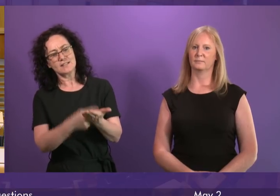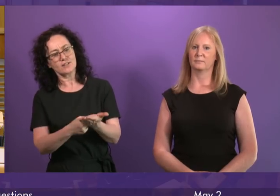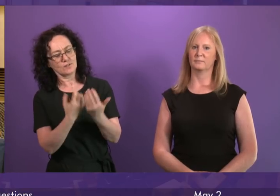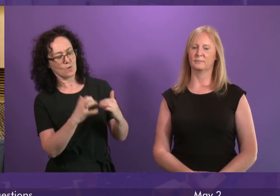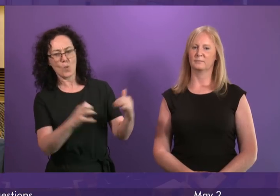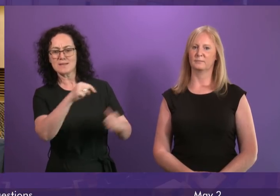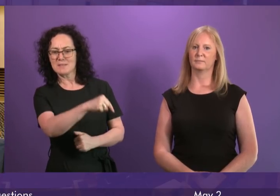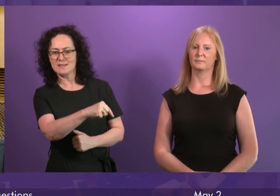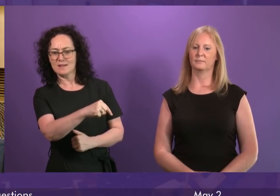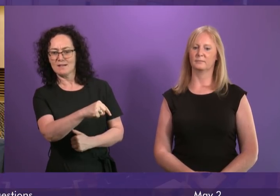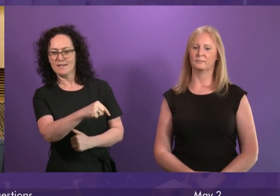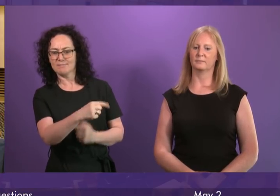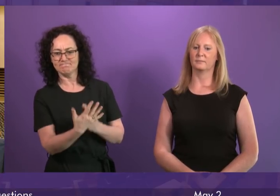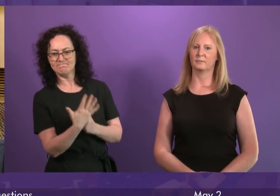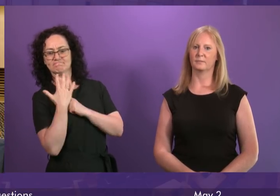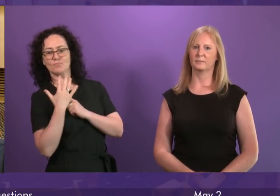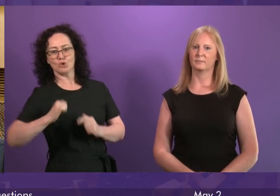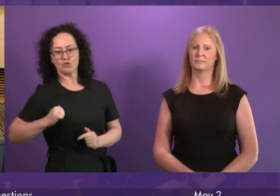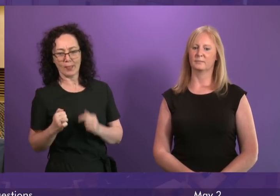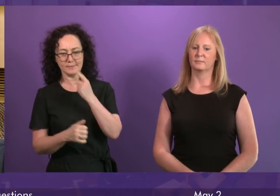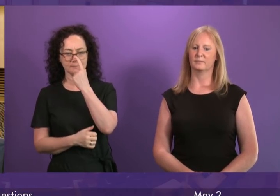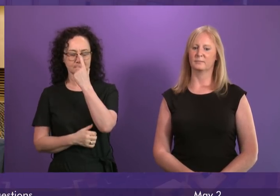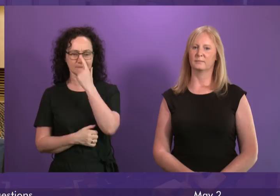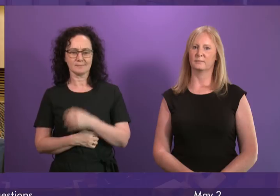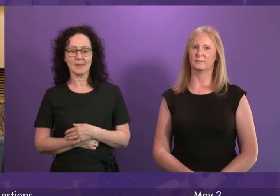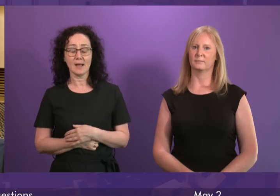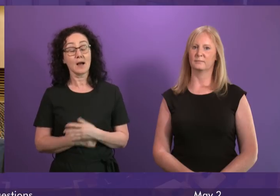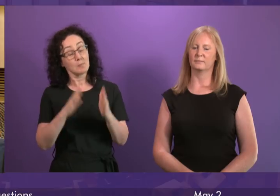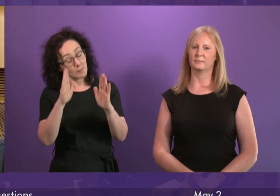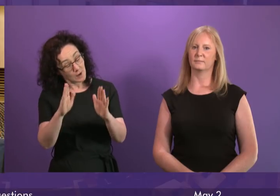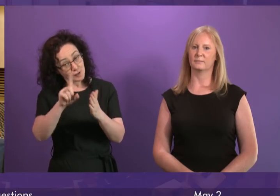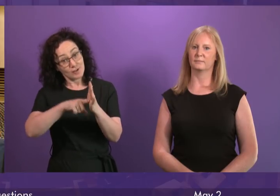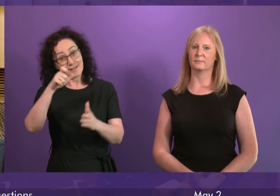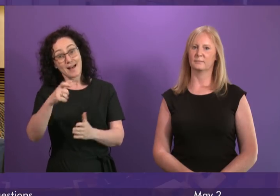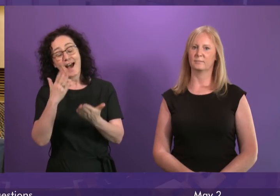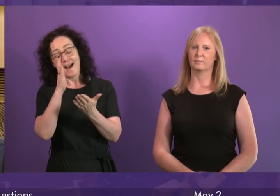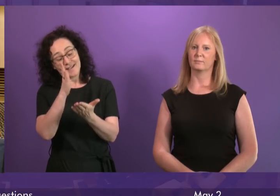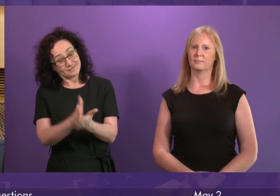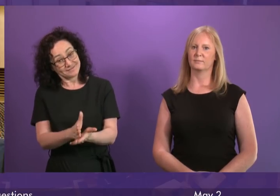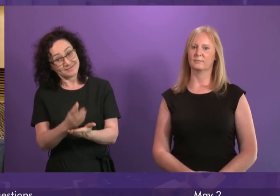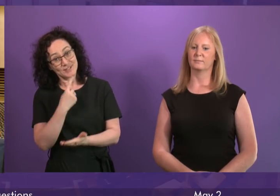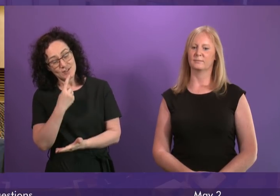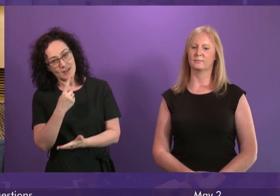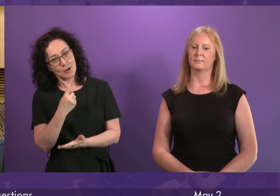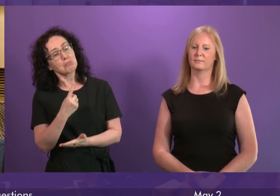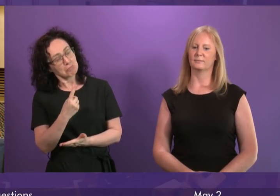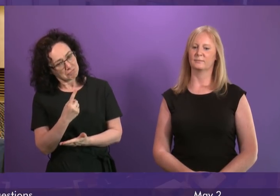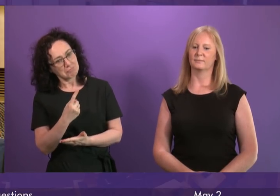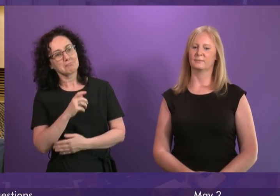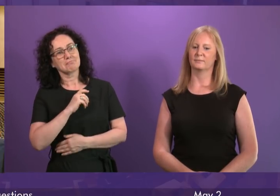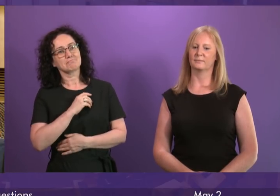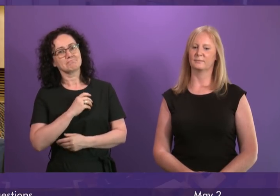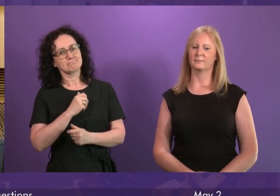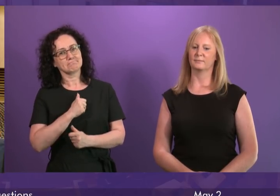Westminster. But I have to say, and I in some ways admire him for this, actually, because it is very, very brave of Jackson